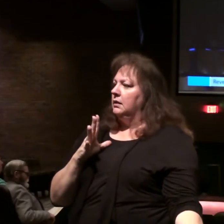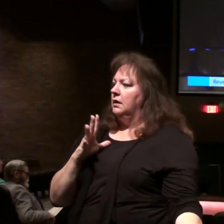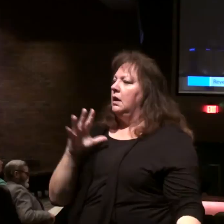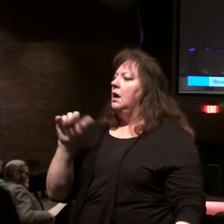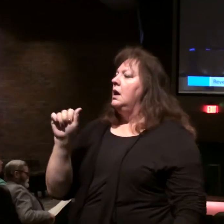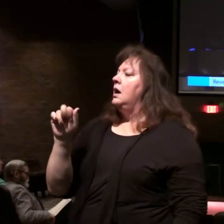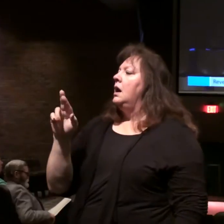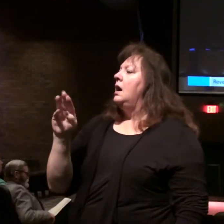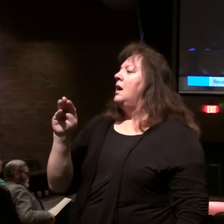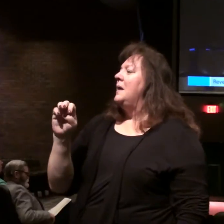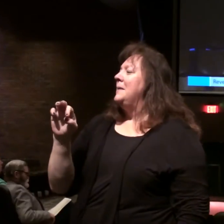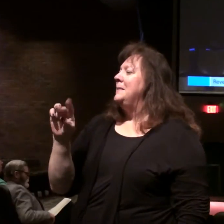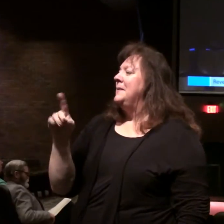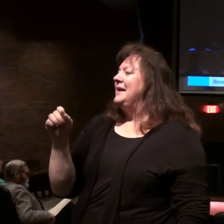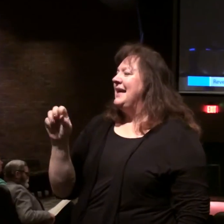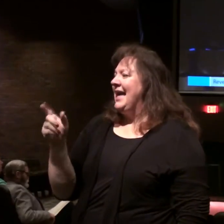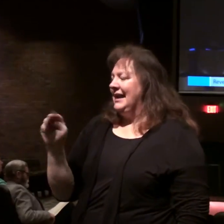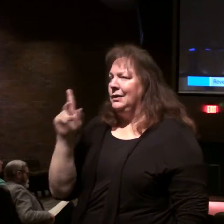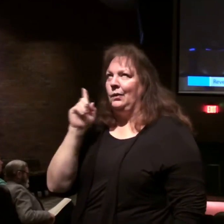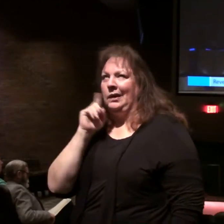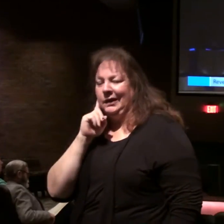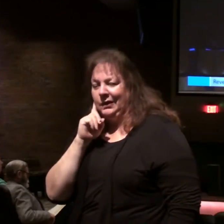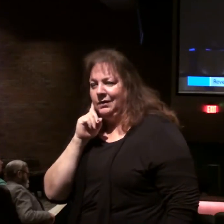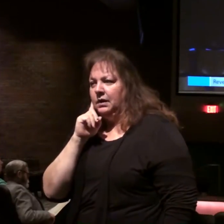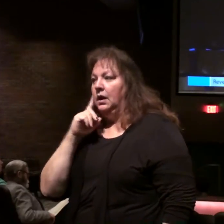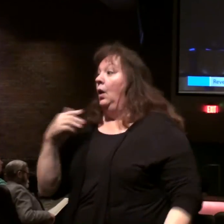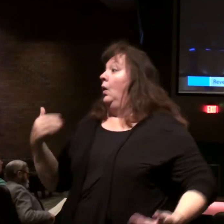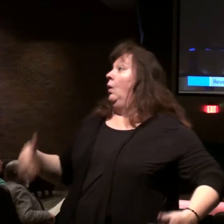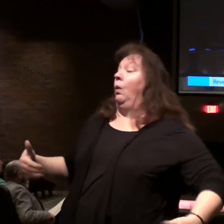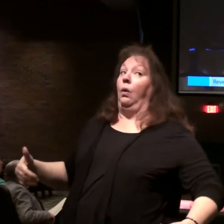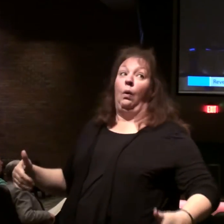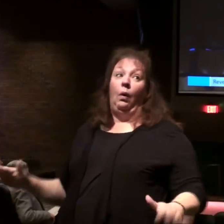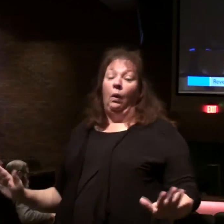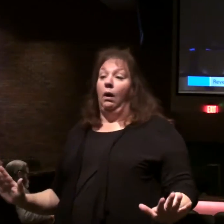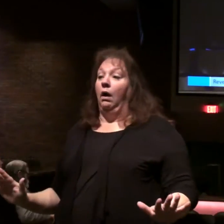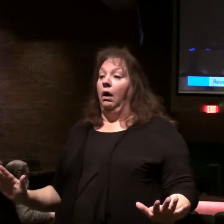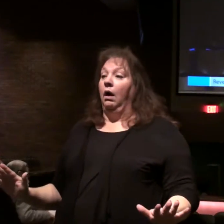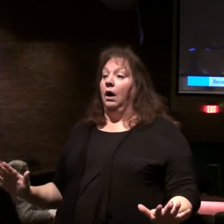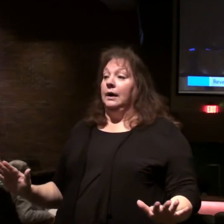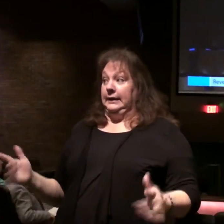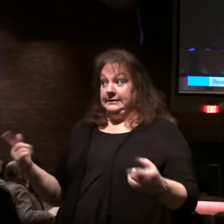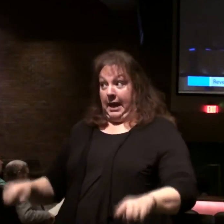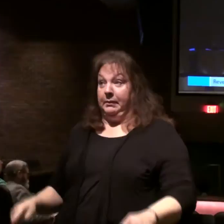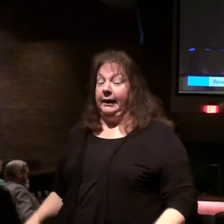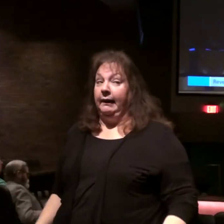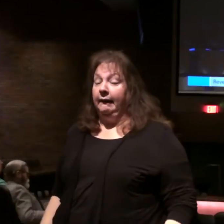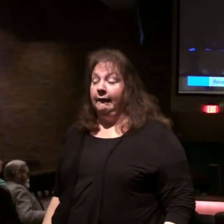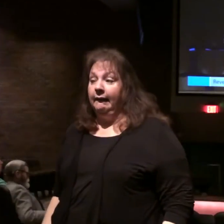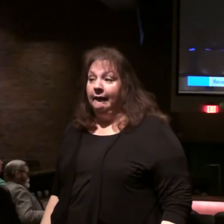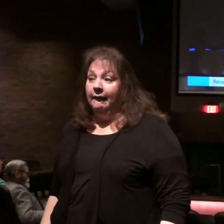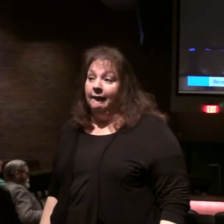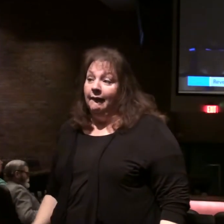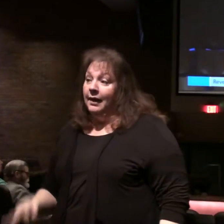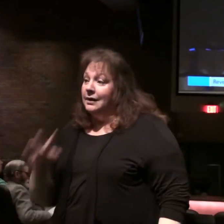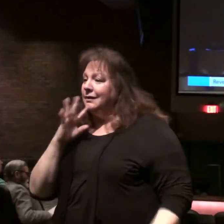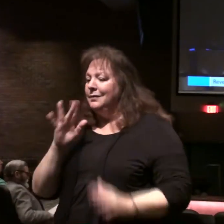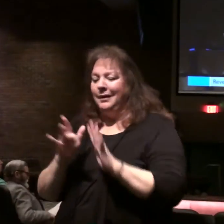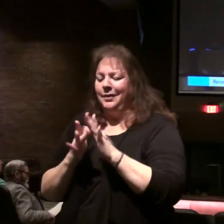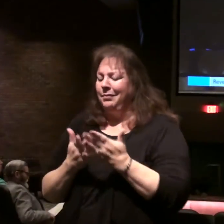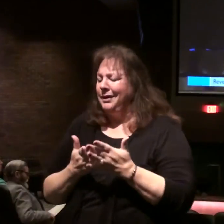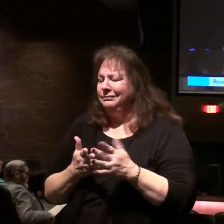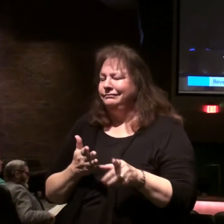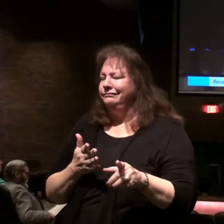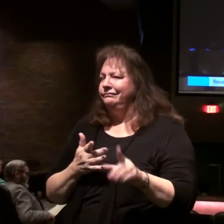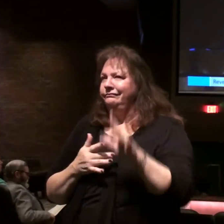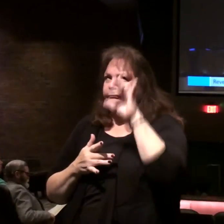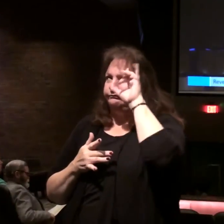Armageddon. You hear Armageddon. Oh boy, Armageddon's coming. They're not talking about biblical Armageddon.